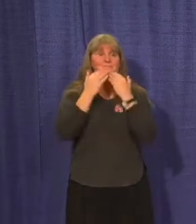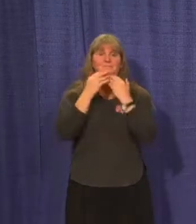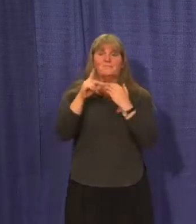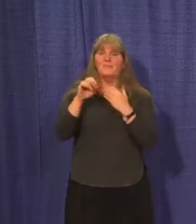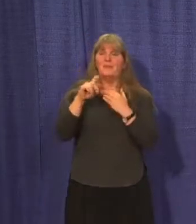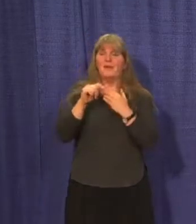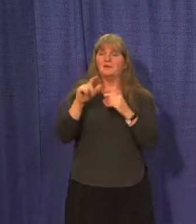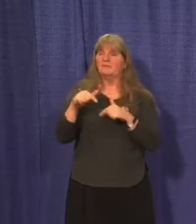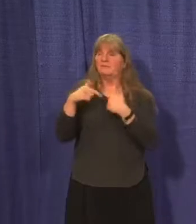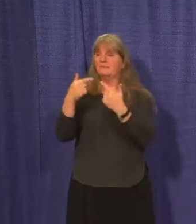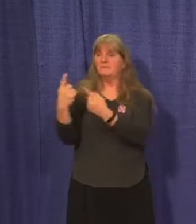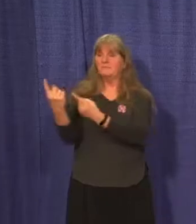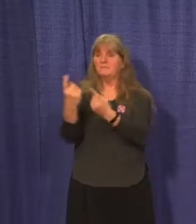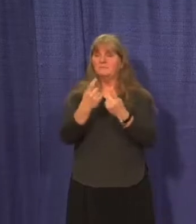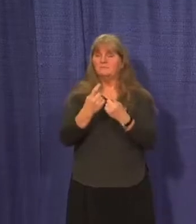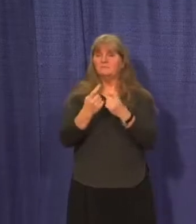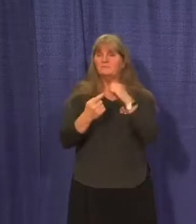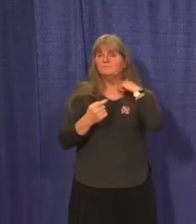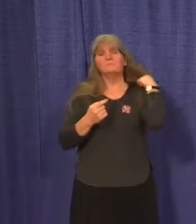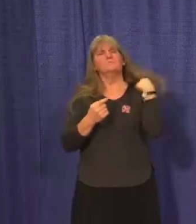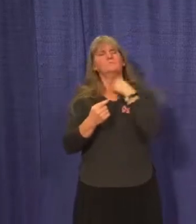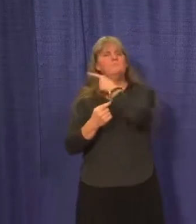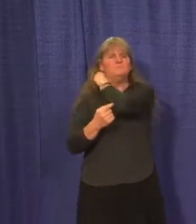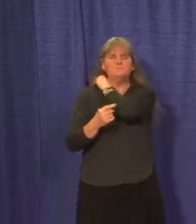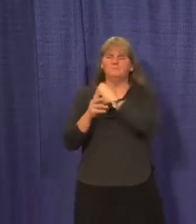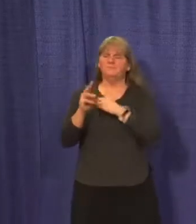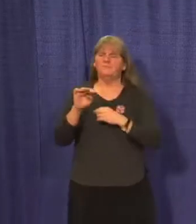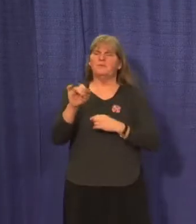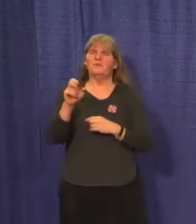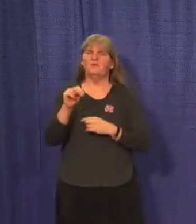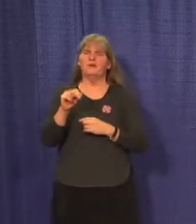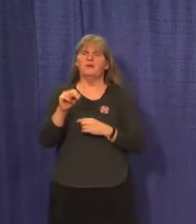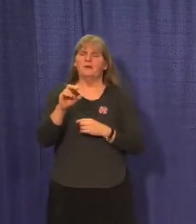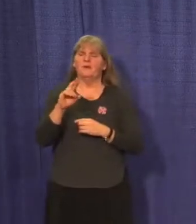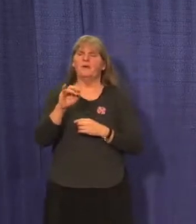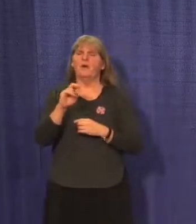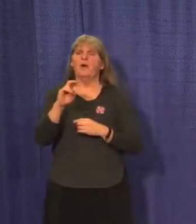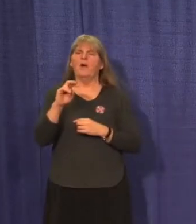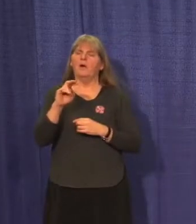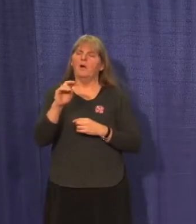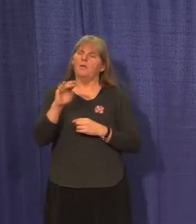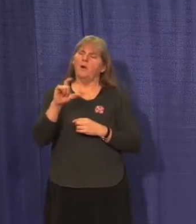We'll now go to the phone lines, and we'll begin with Marion from Aurora, Boreal.